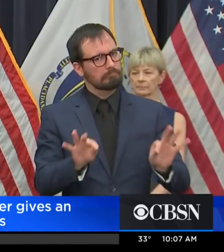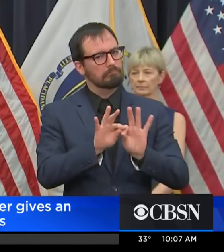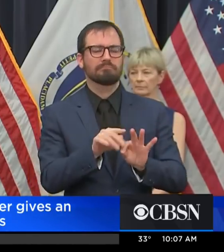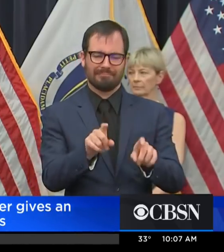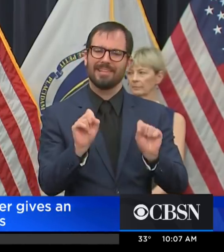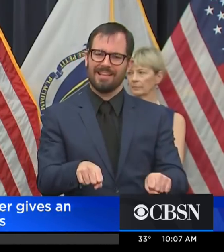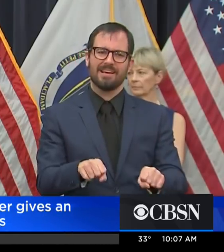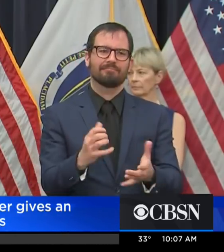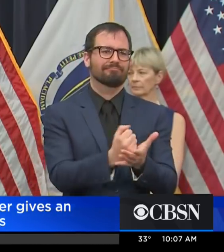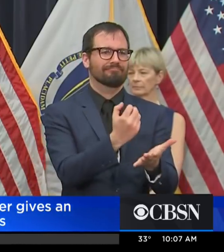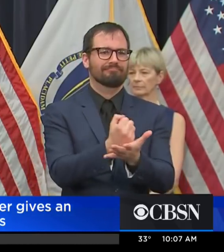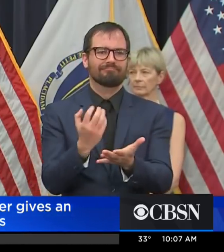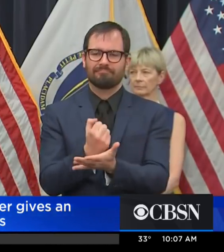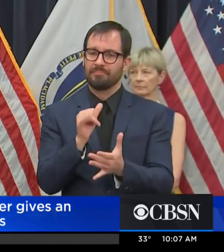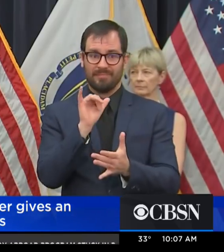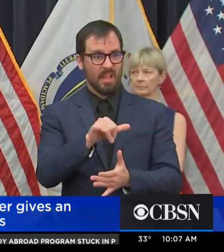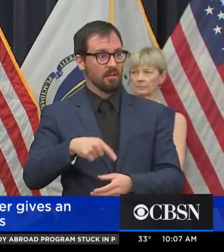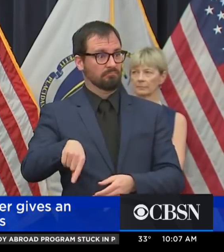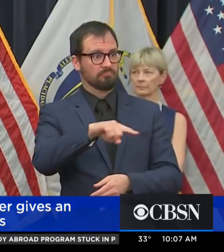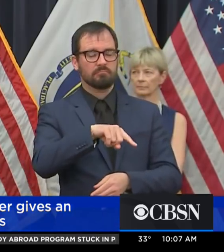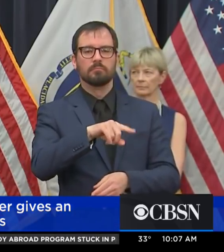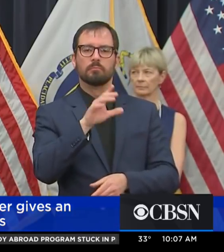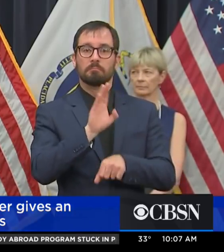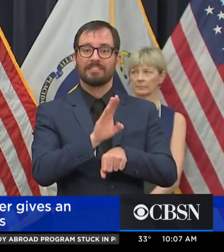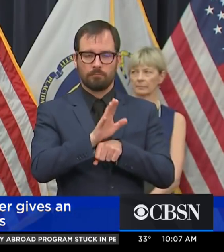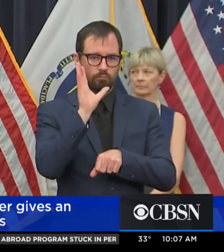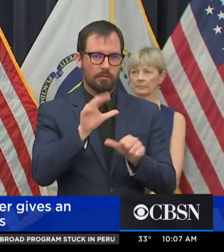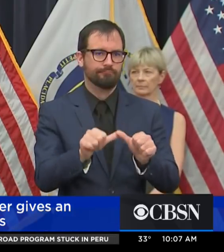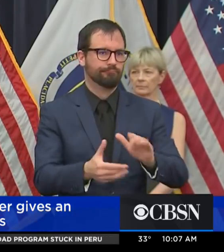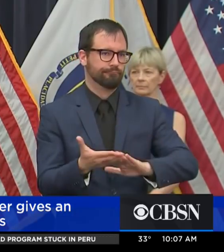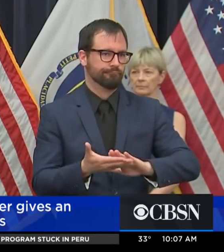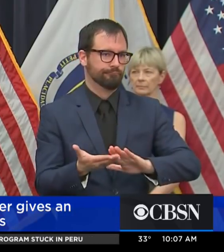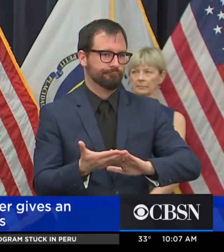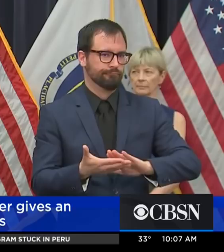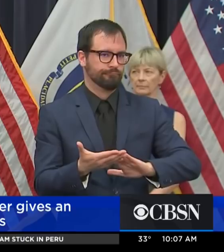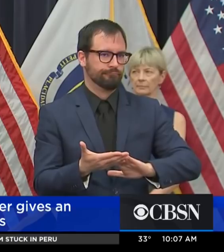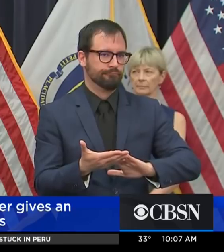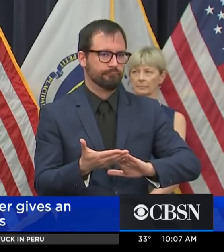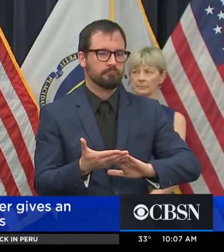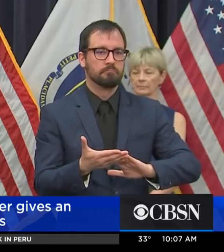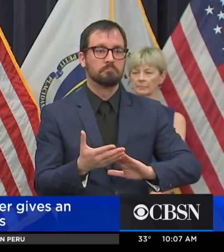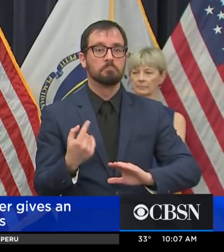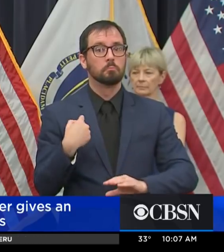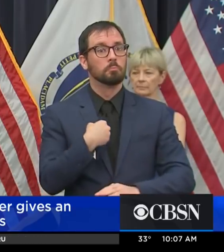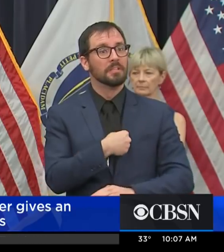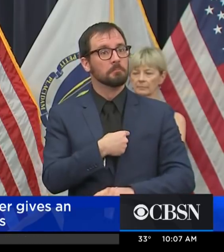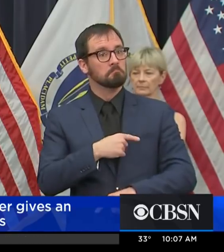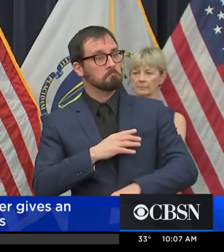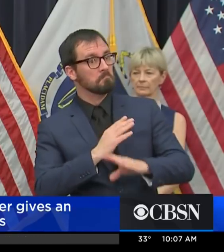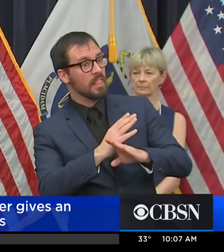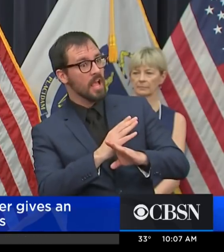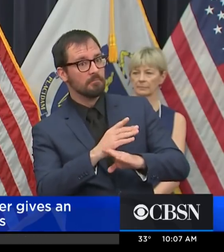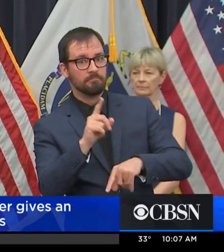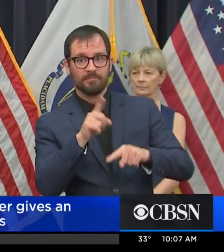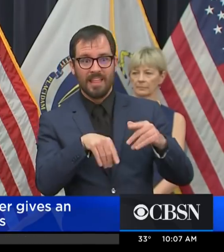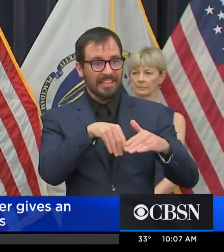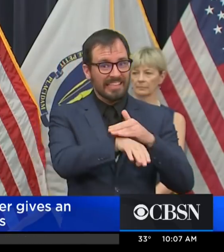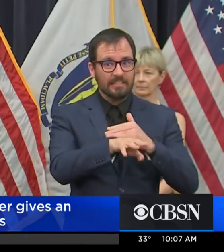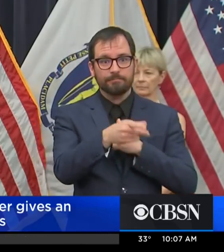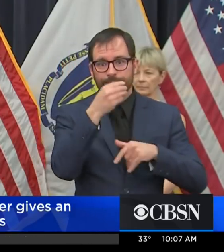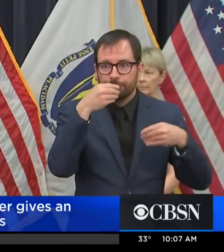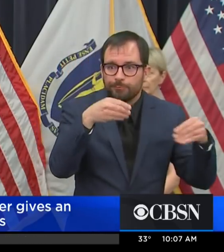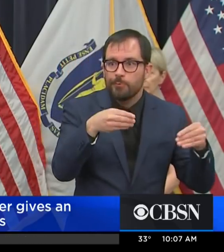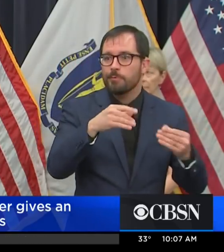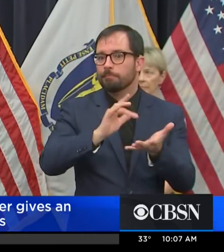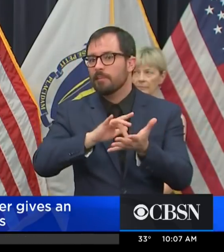And we will not stop anyone from accessing these essential businesses. First, I want to acknowledge